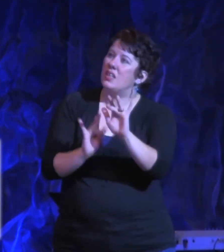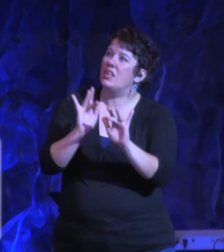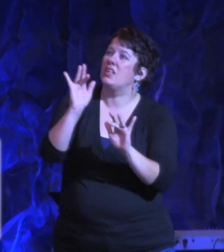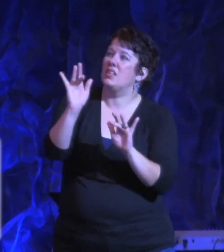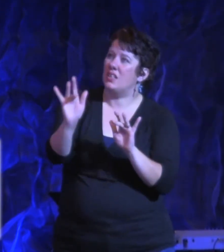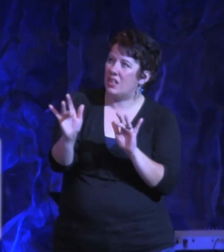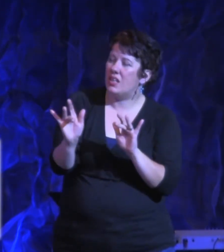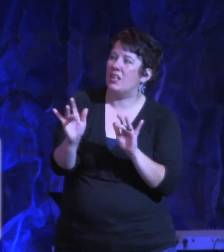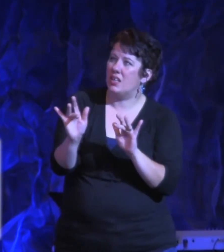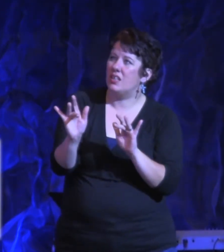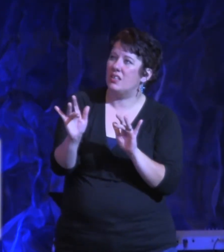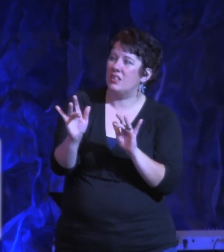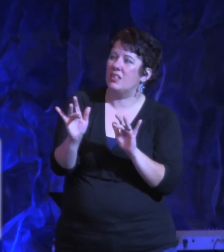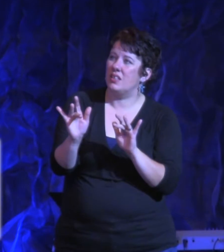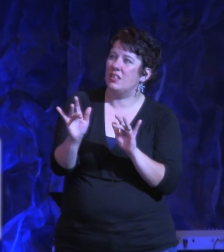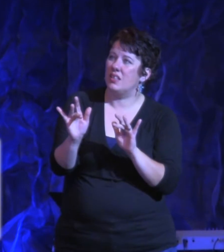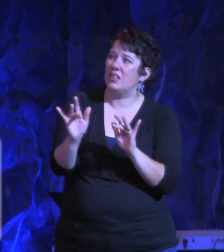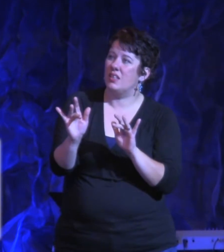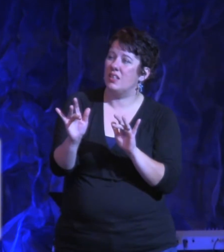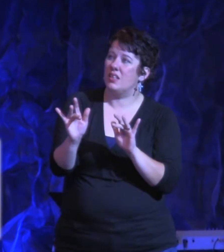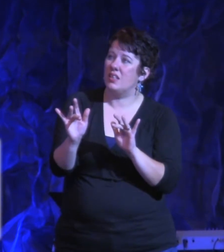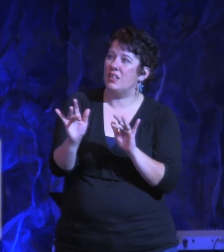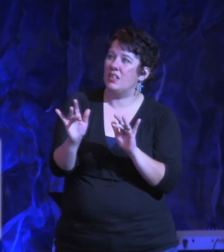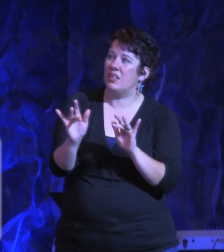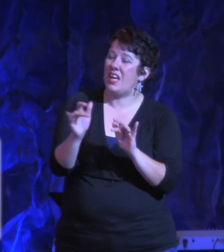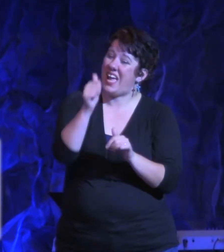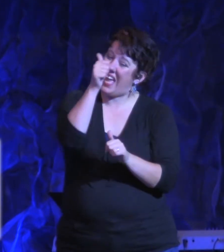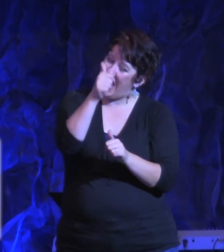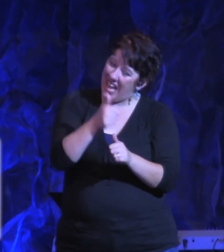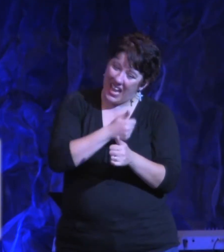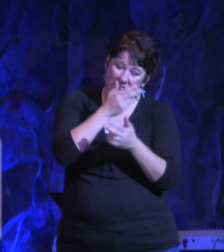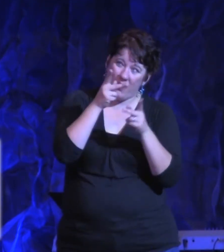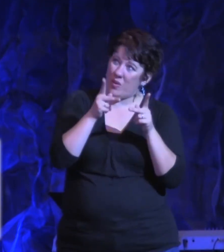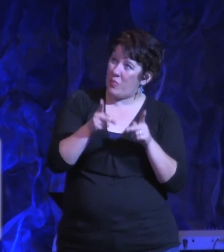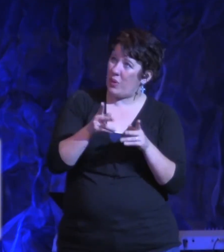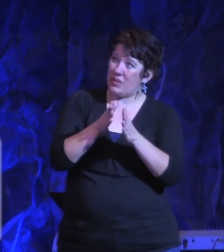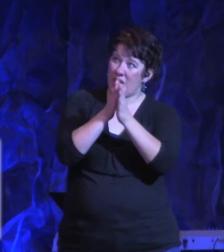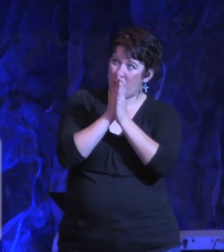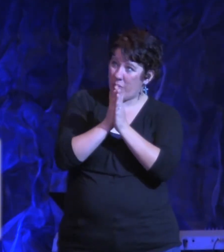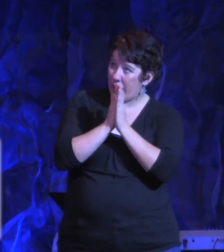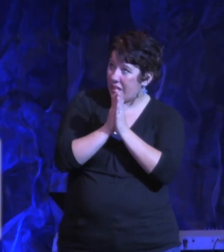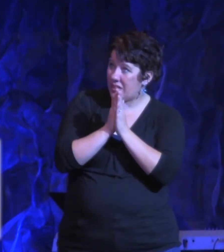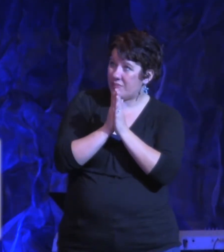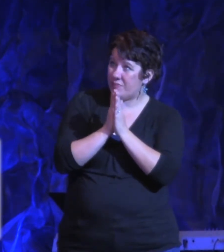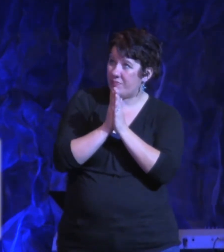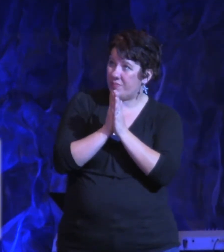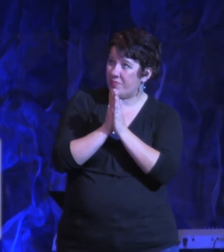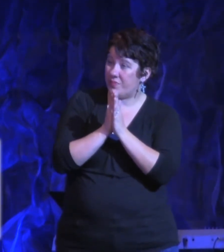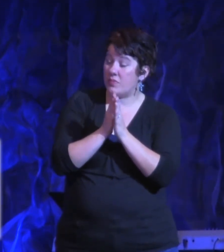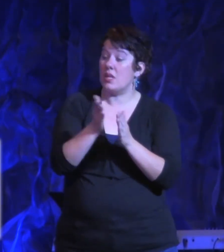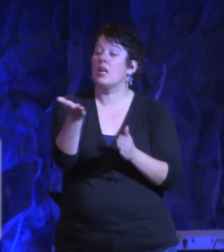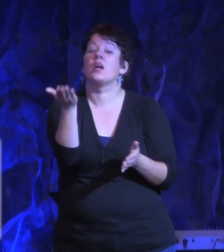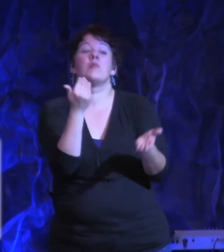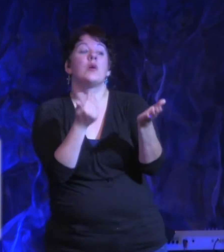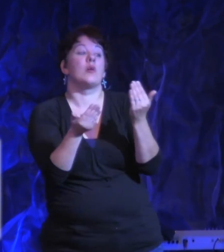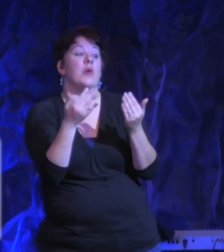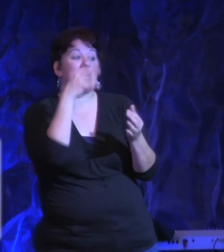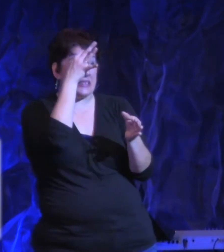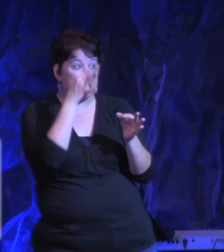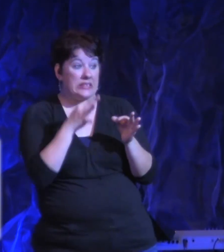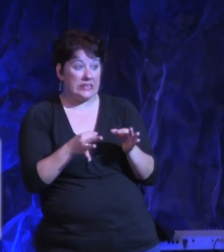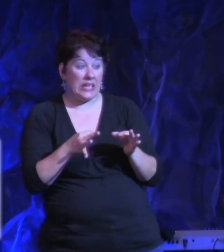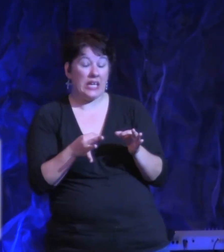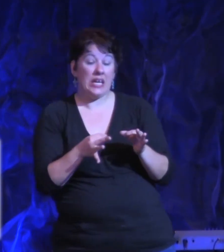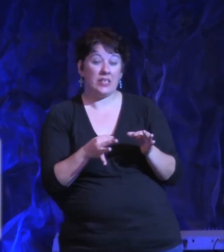That is just asking you to cleanse them, forgive them. Come on, just make that decision that I'm going to turn this around.